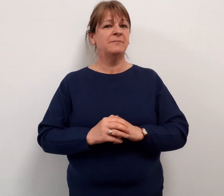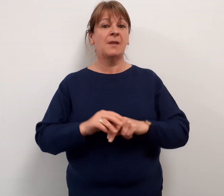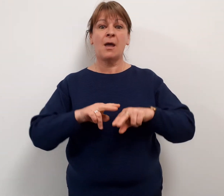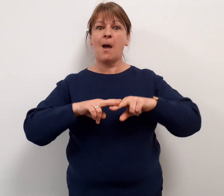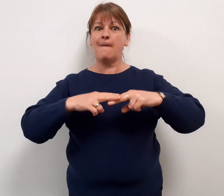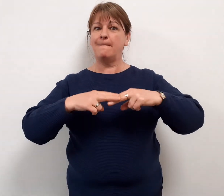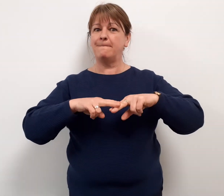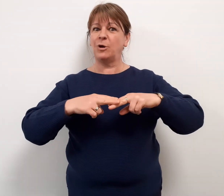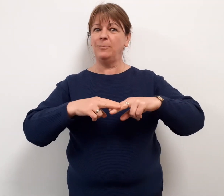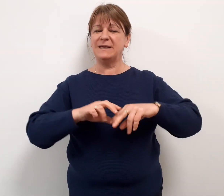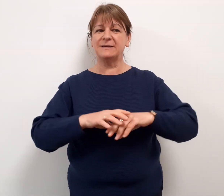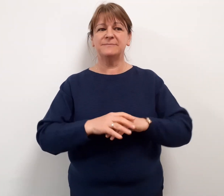plumbing,